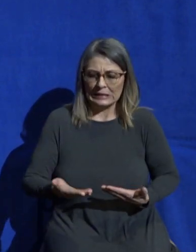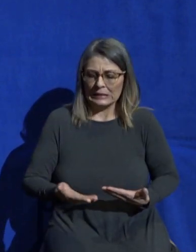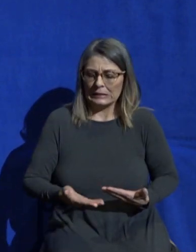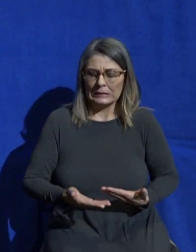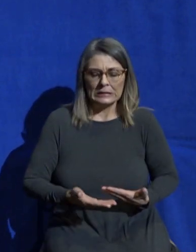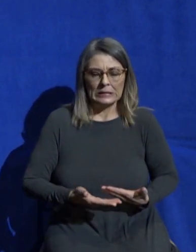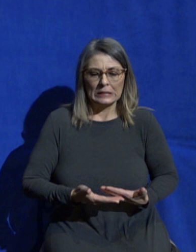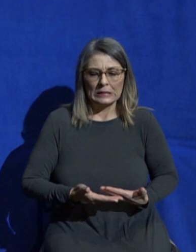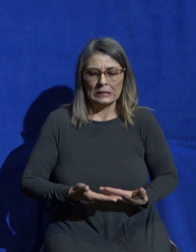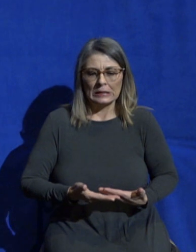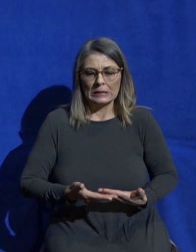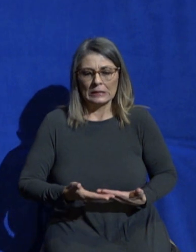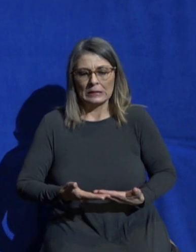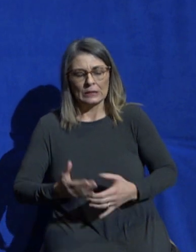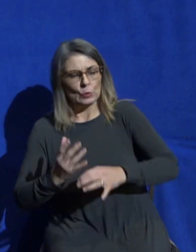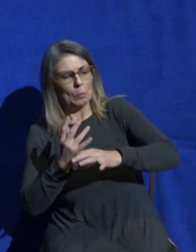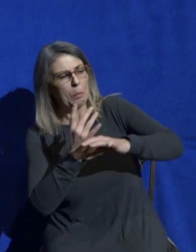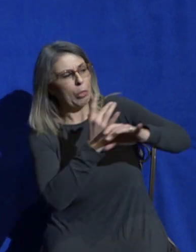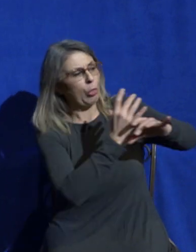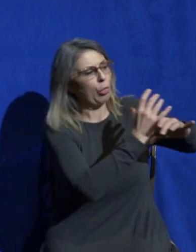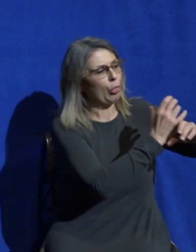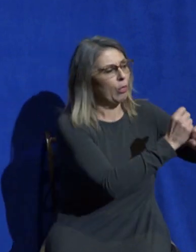we lose sight of the thing that is most important